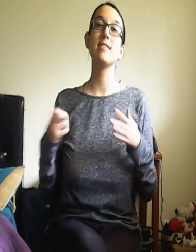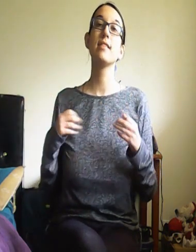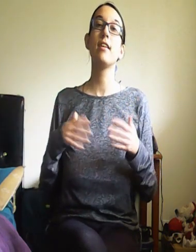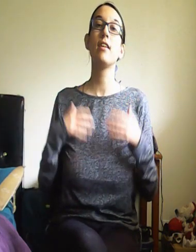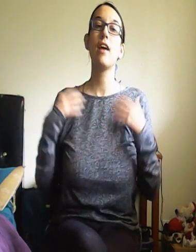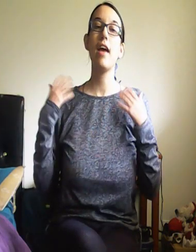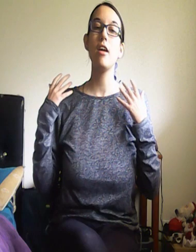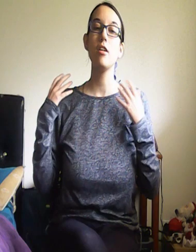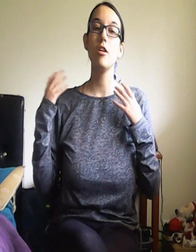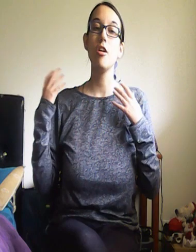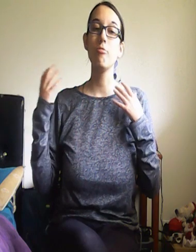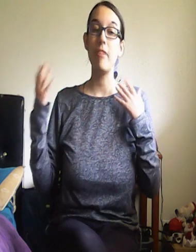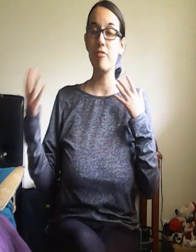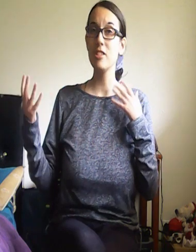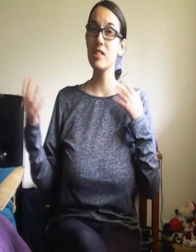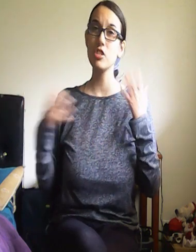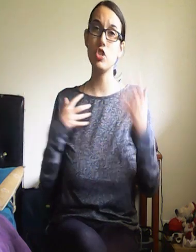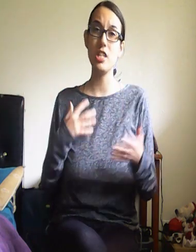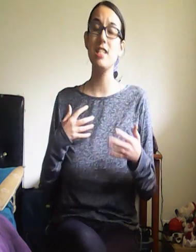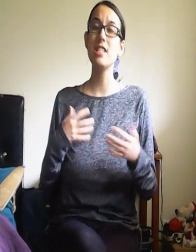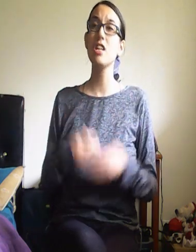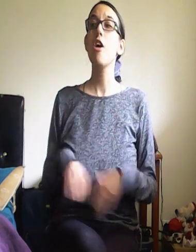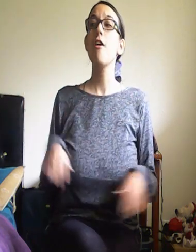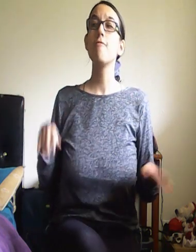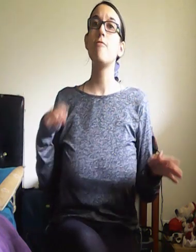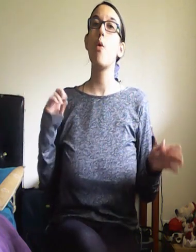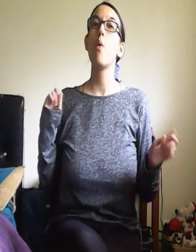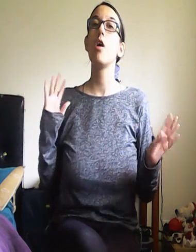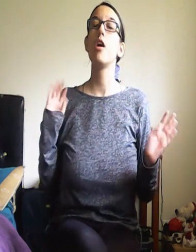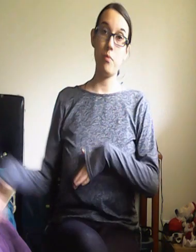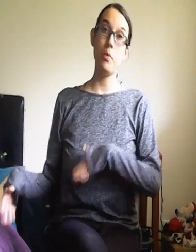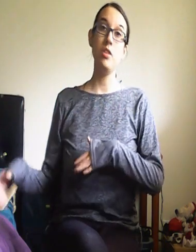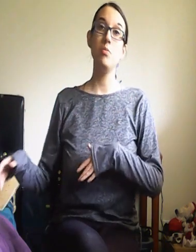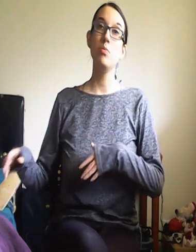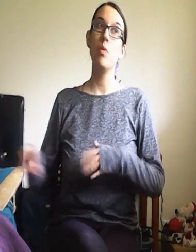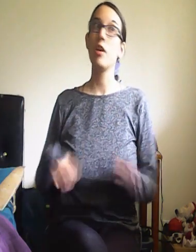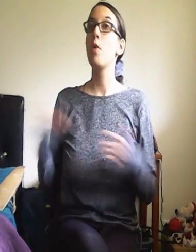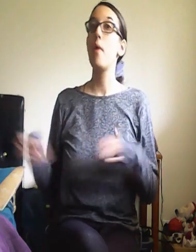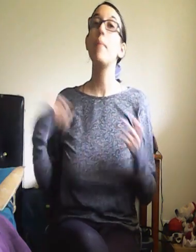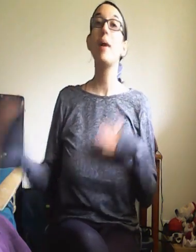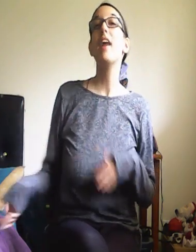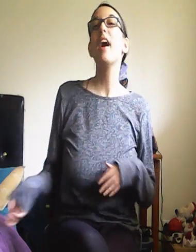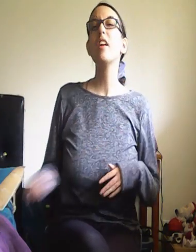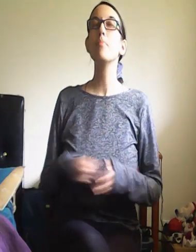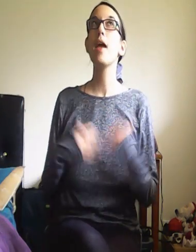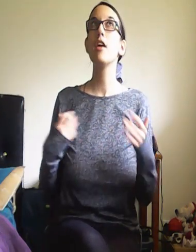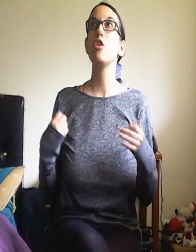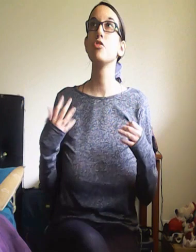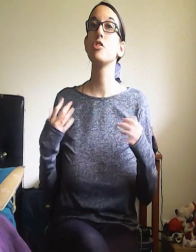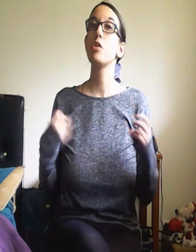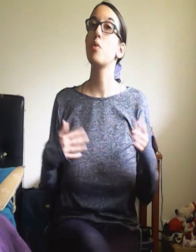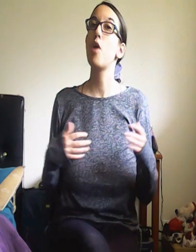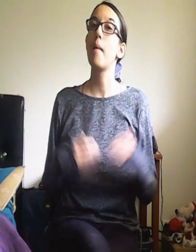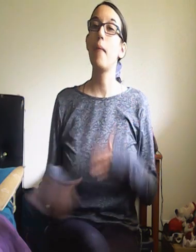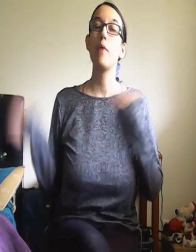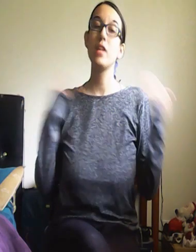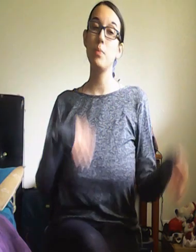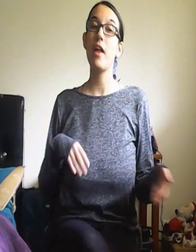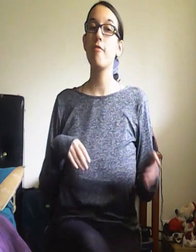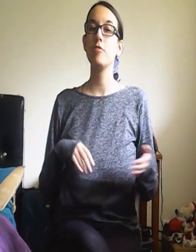it as like a reference sheet for when you want to go out and buy that item and also I would keep that